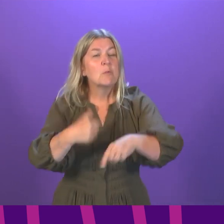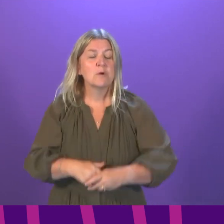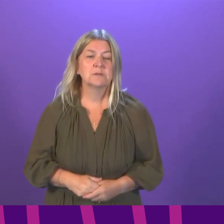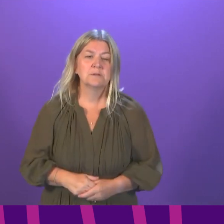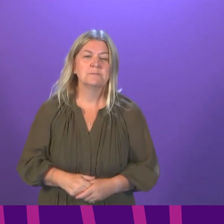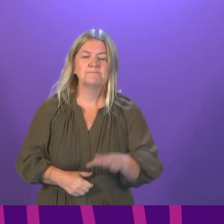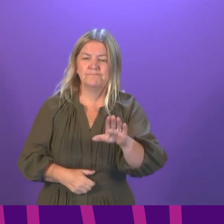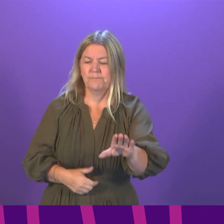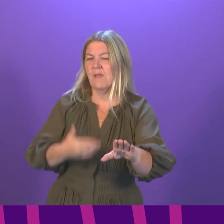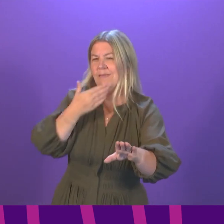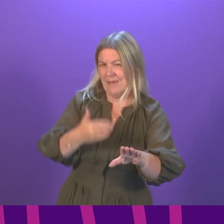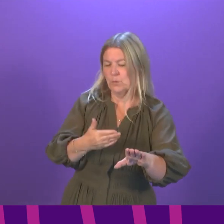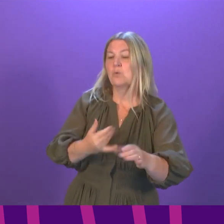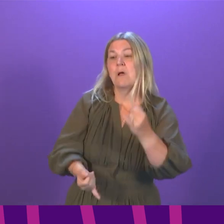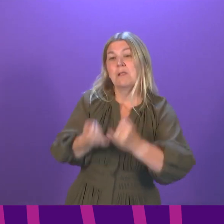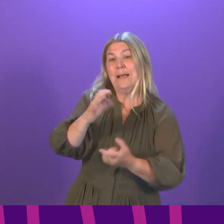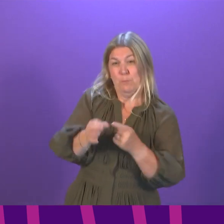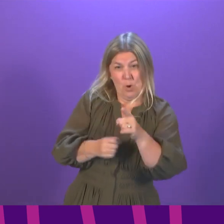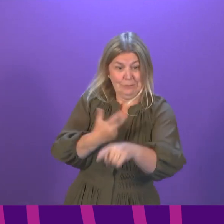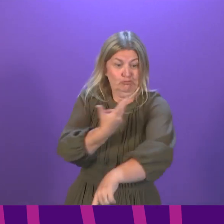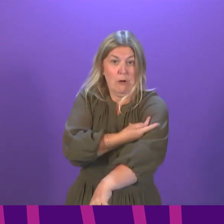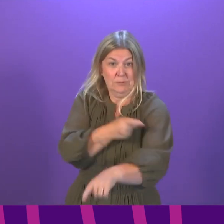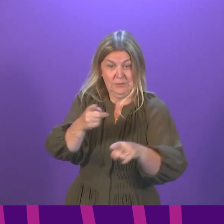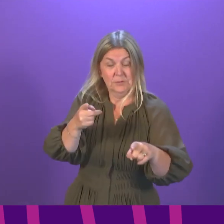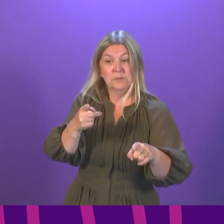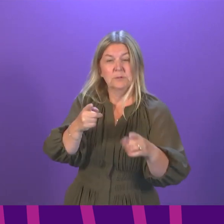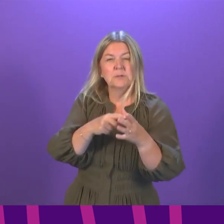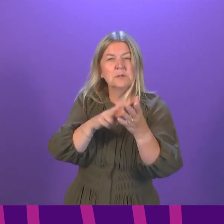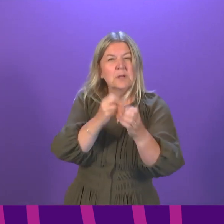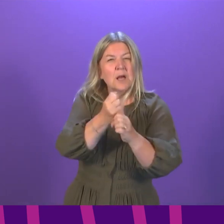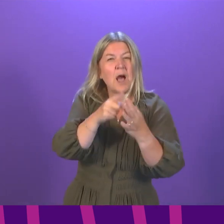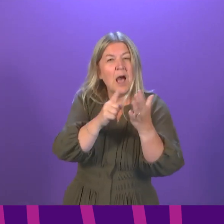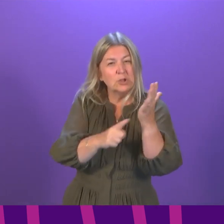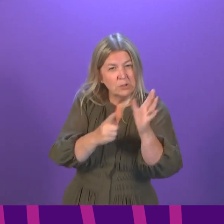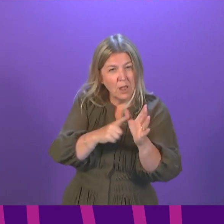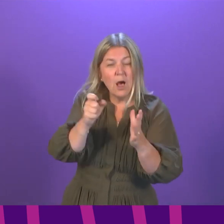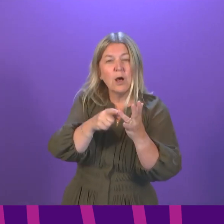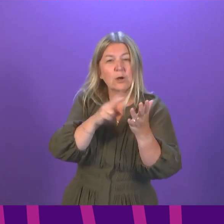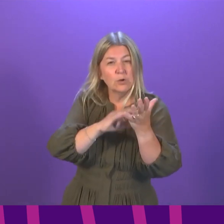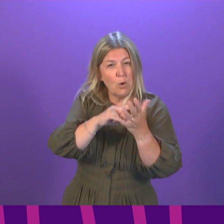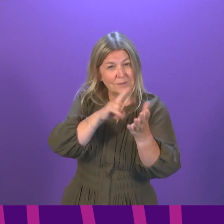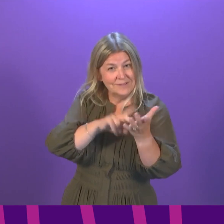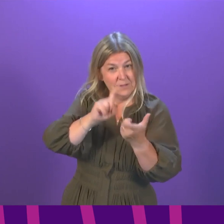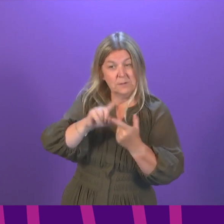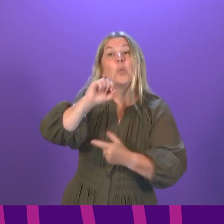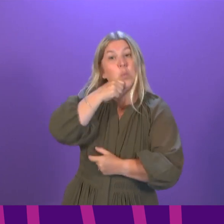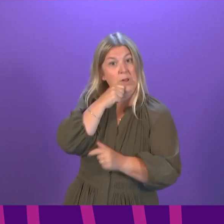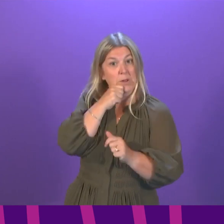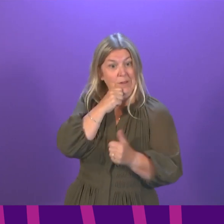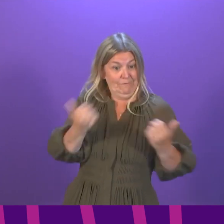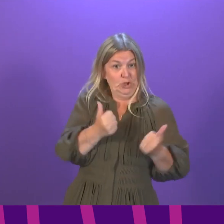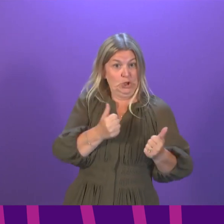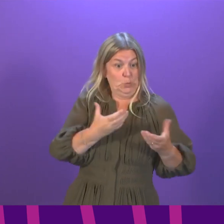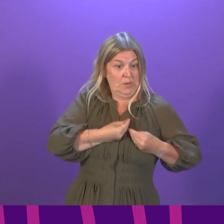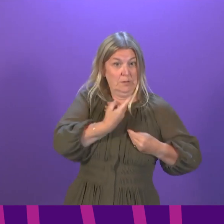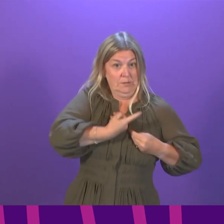On that last point, Angela Constance, the Minister for Drugs Policy, is standing ready to make a statement on Scotland's drug death statistics as soon as I have finished